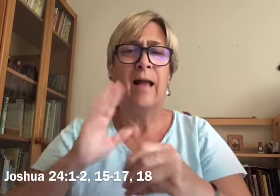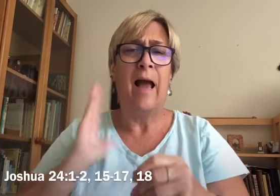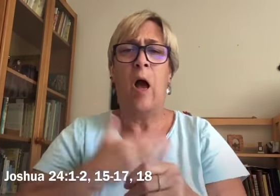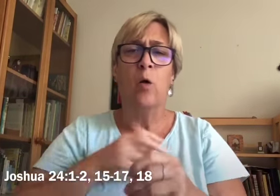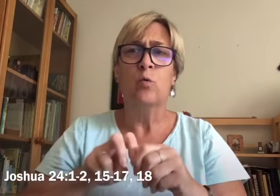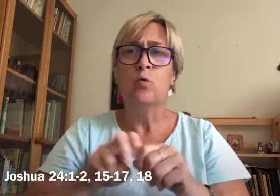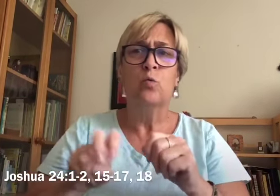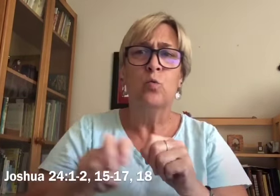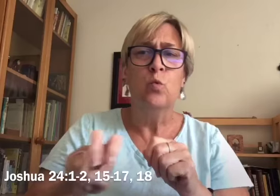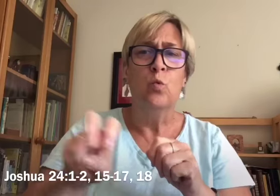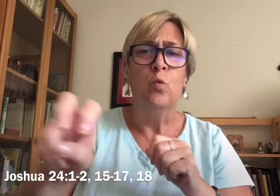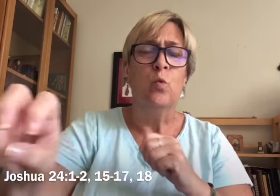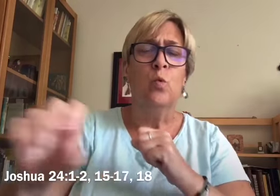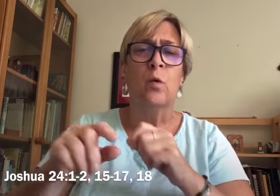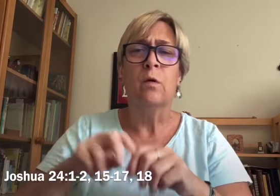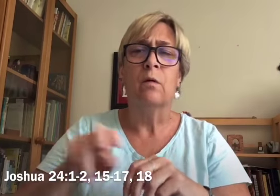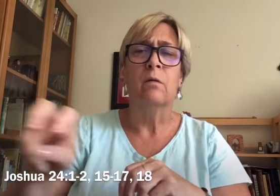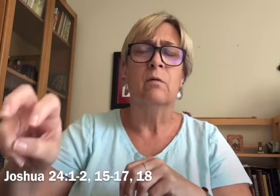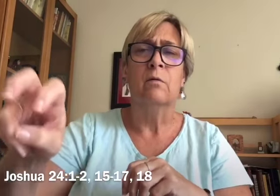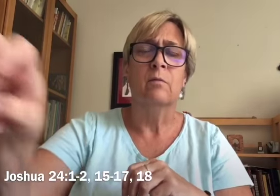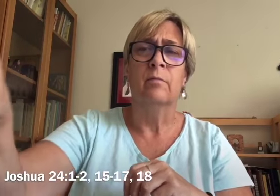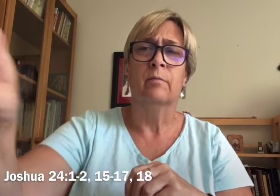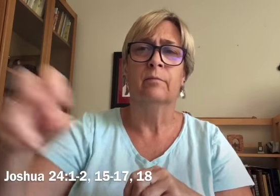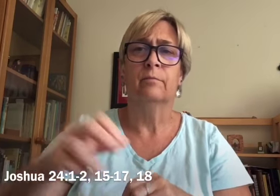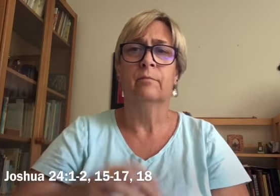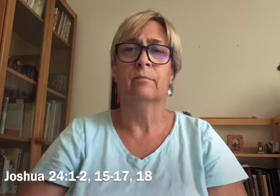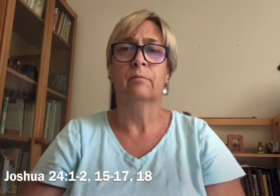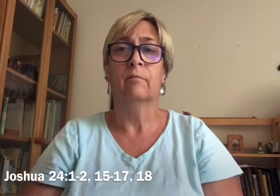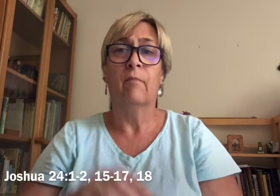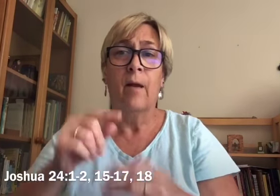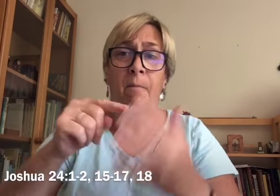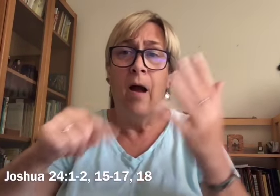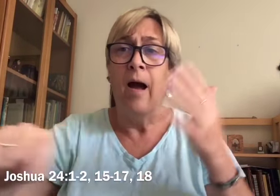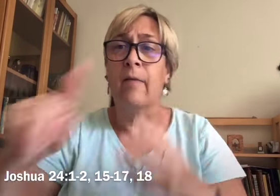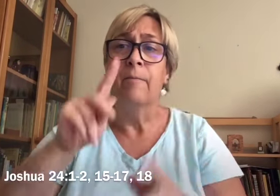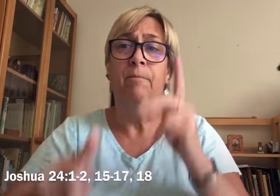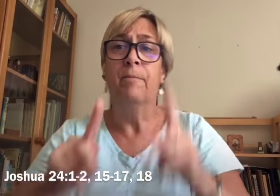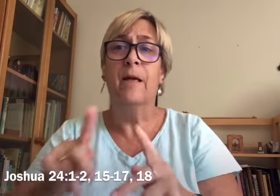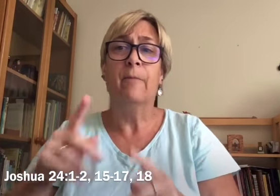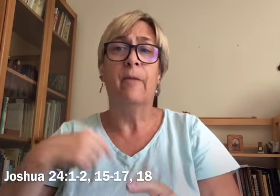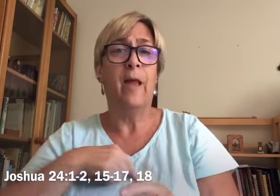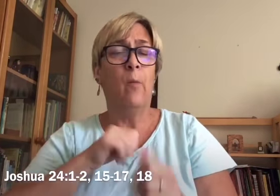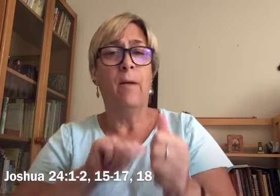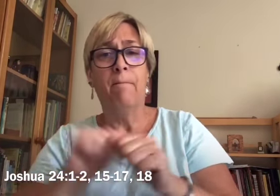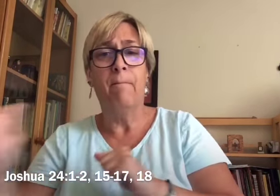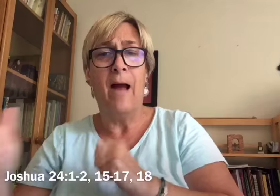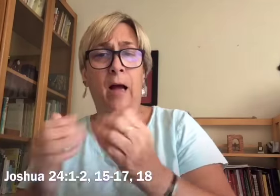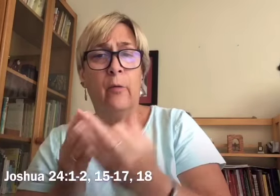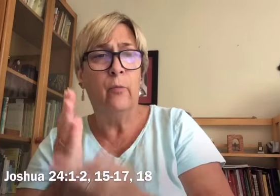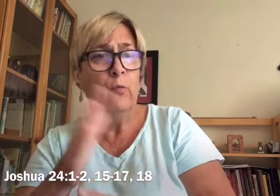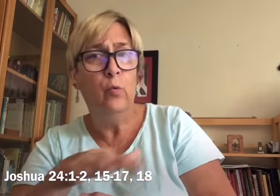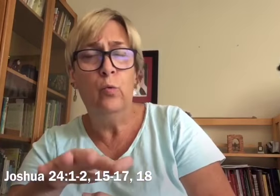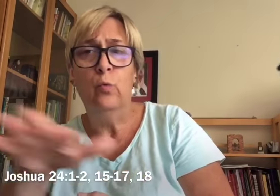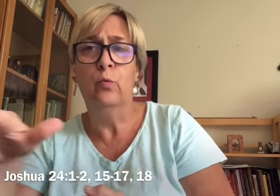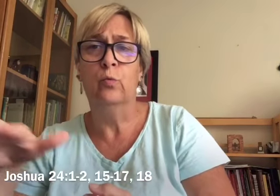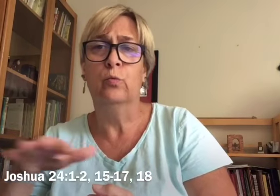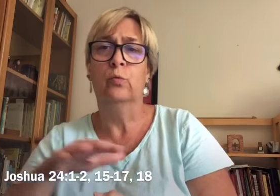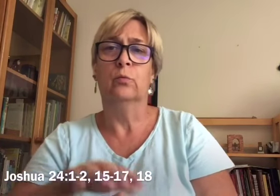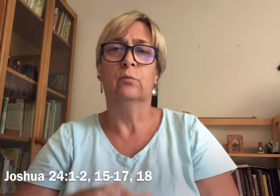us along our entire journey and among the people through whom he passed.